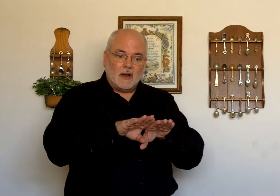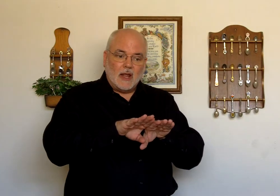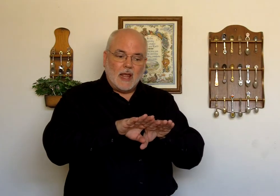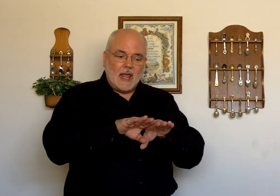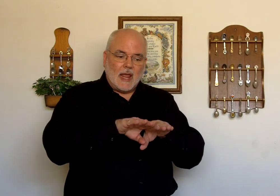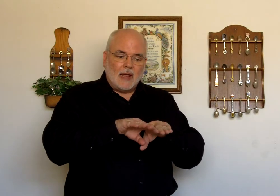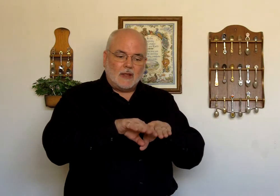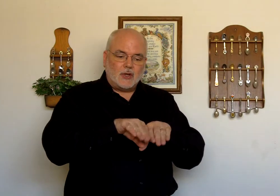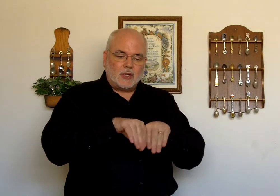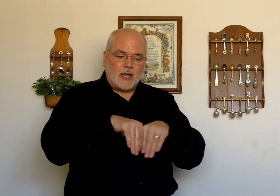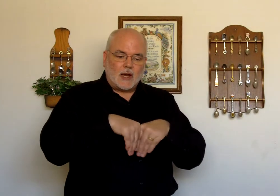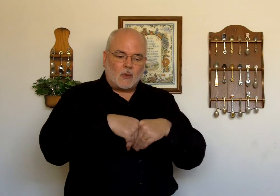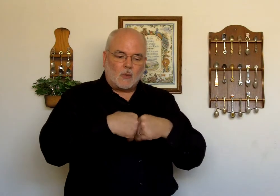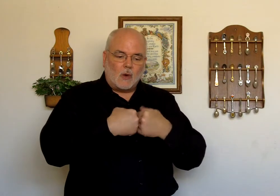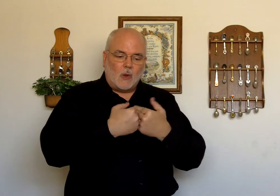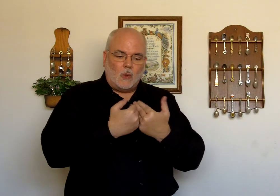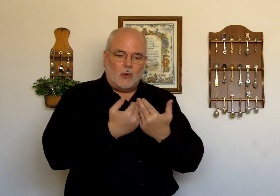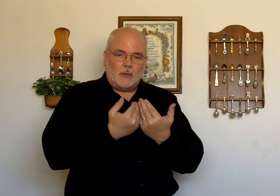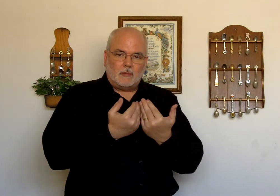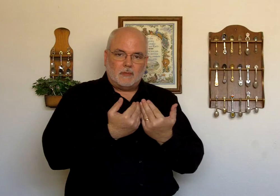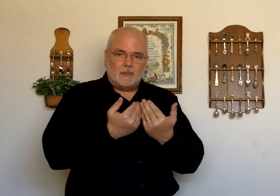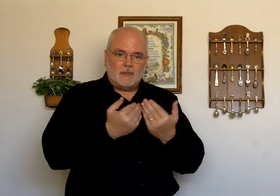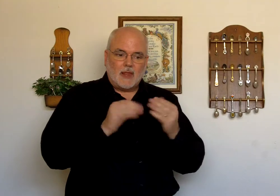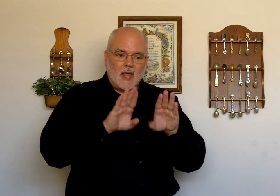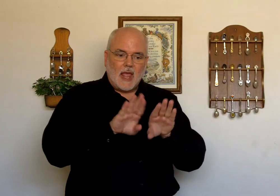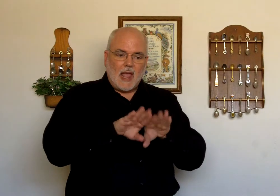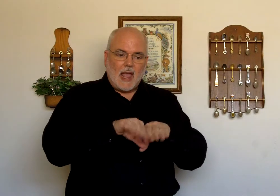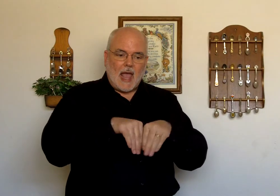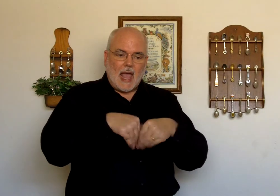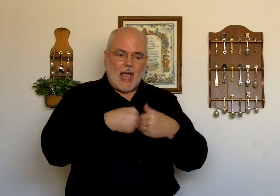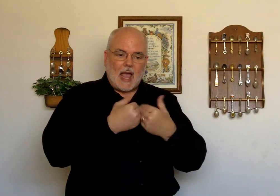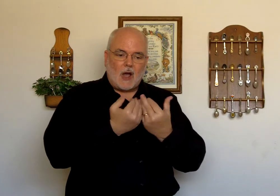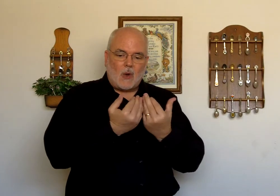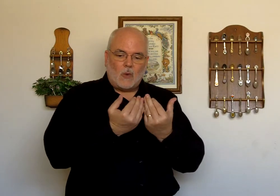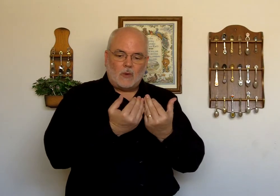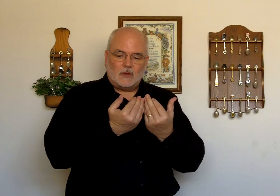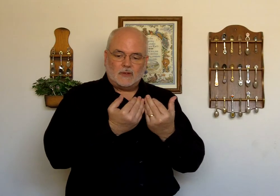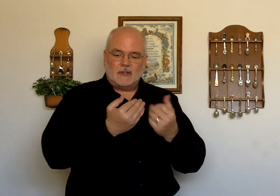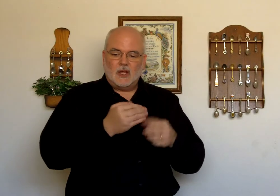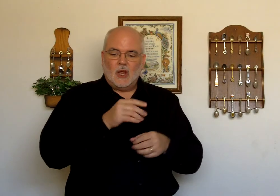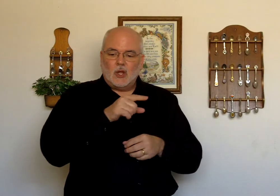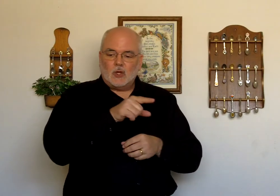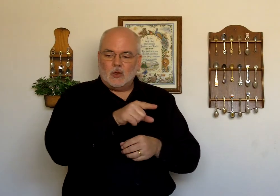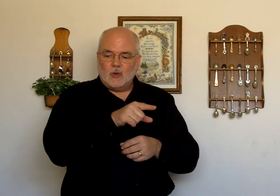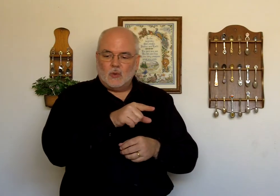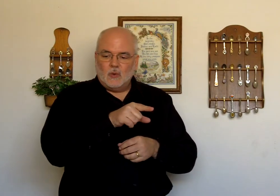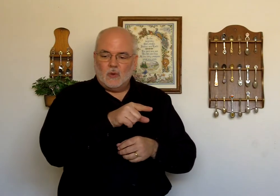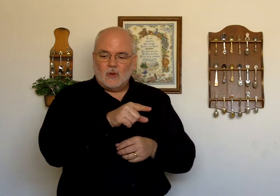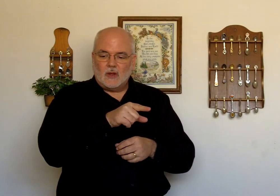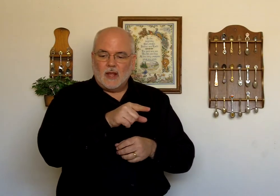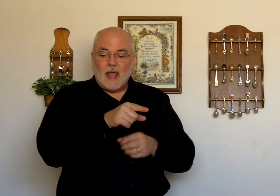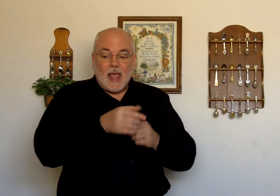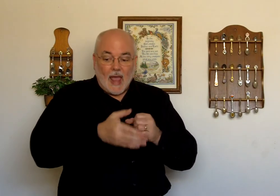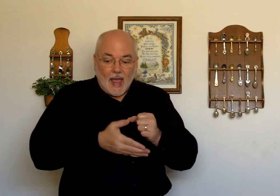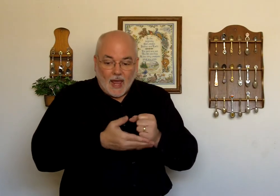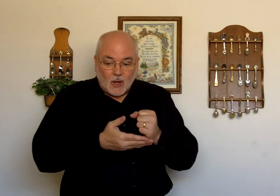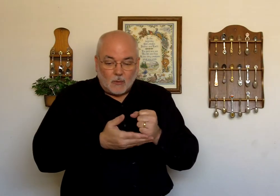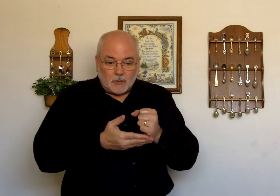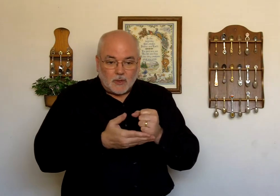And then just kind of roll them. How. How. You. Helped.